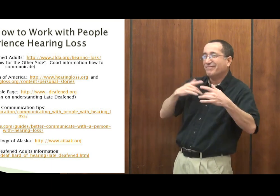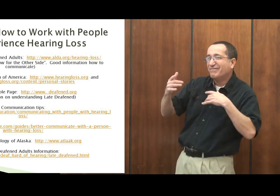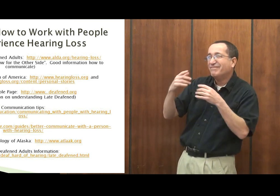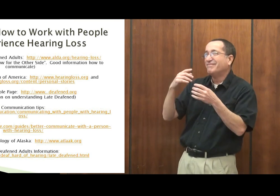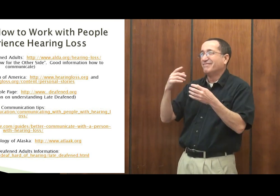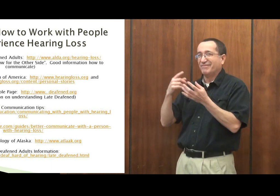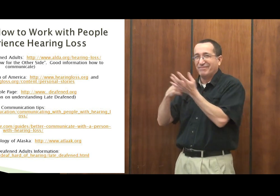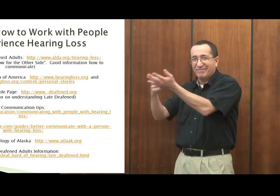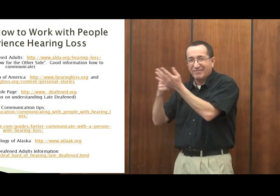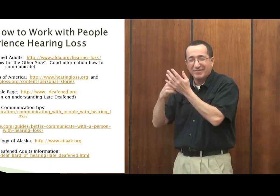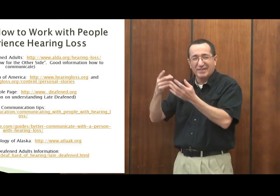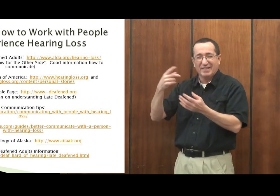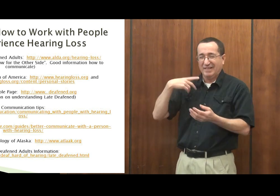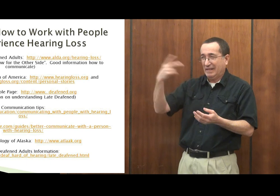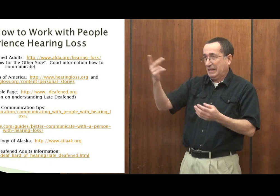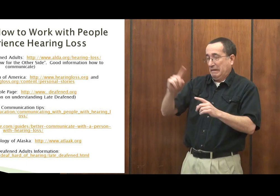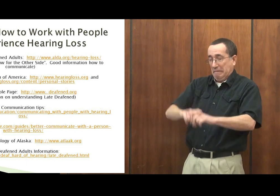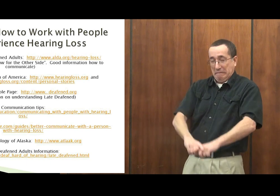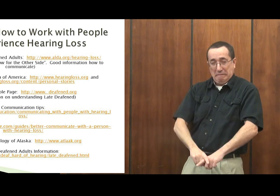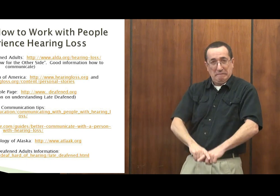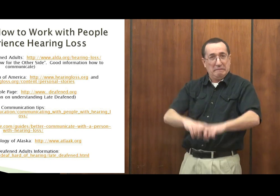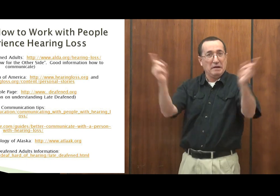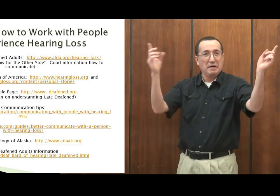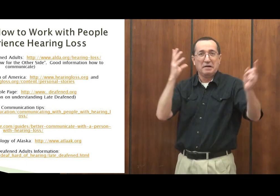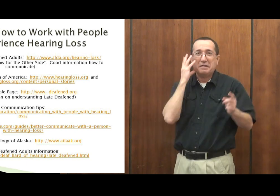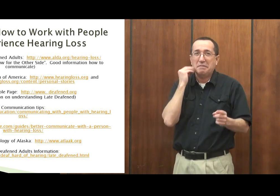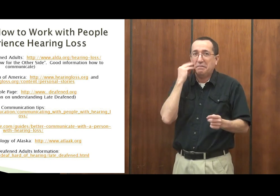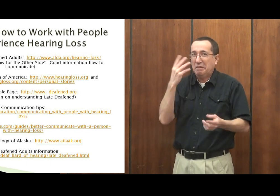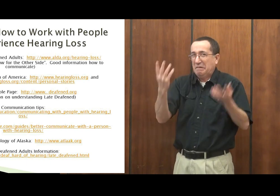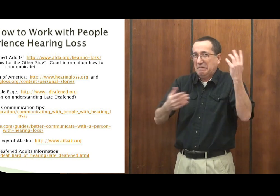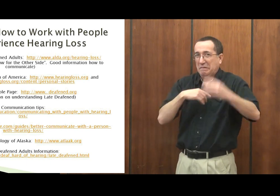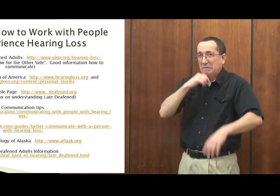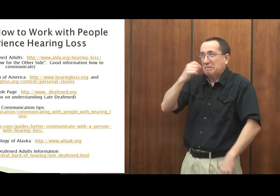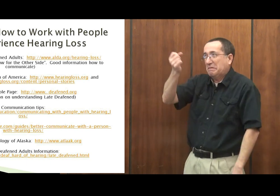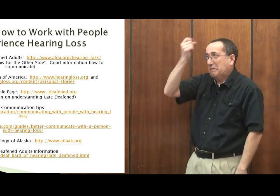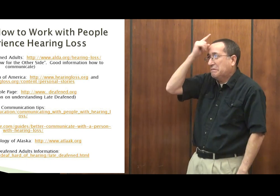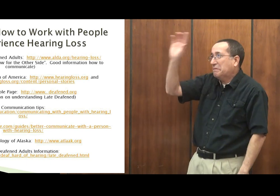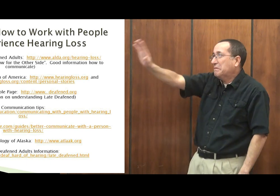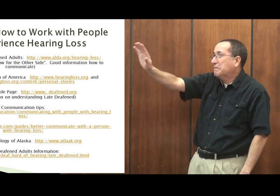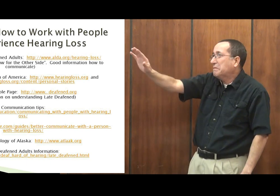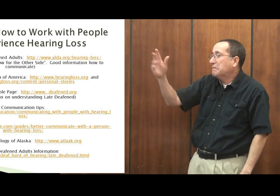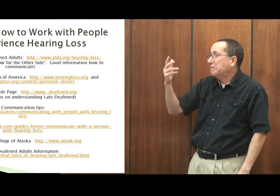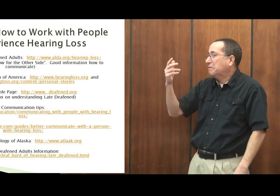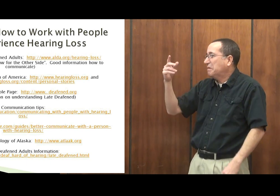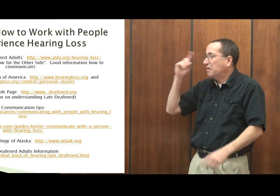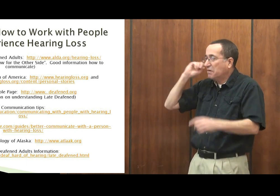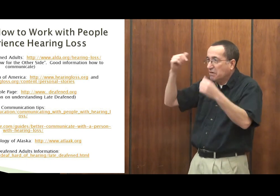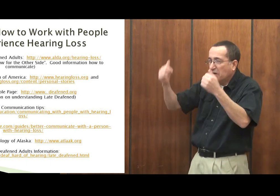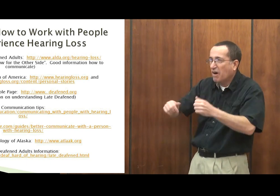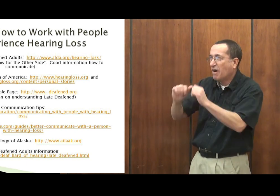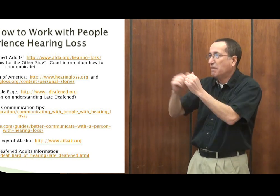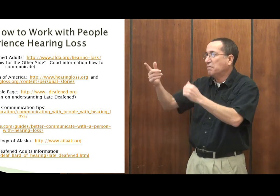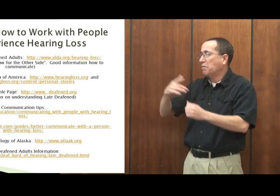frustrations and your experiences and how you deal with things. Because losing your hearing is a difficult